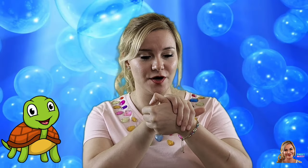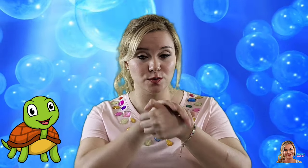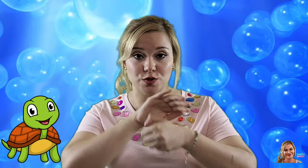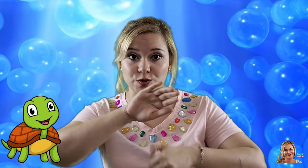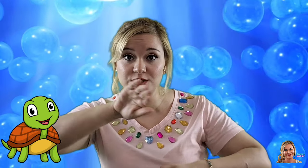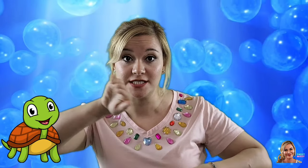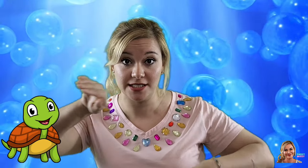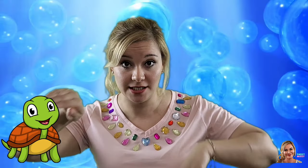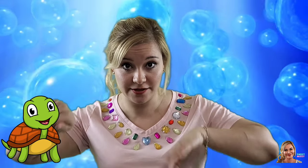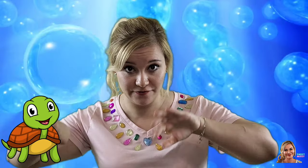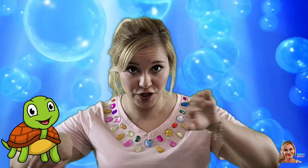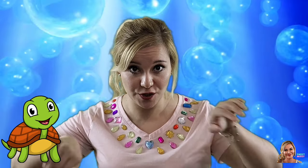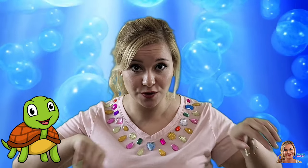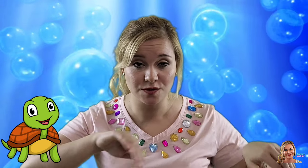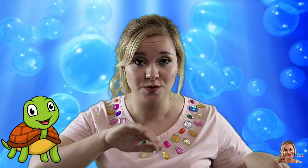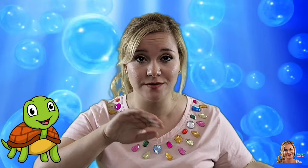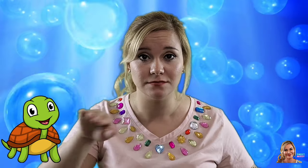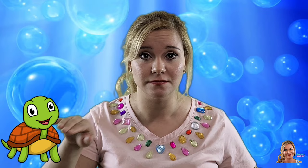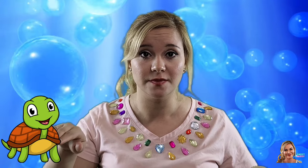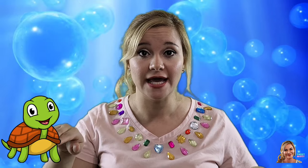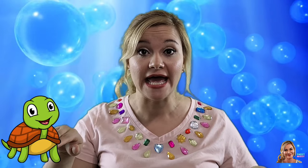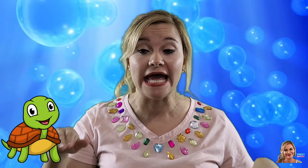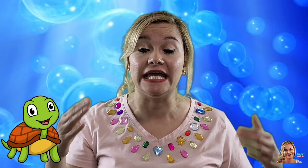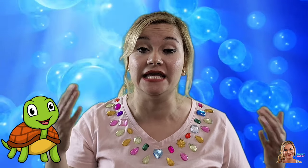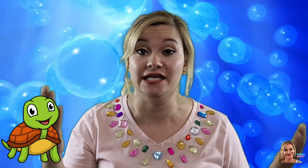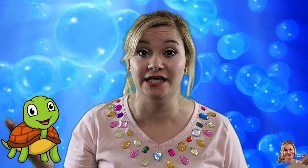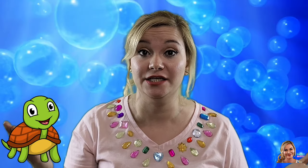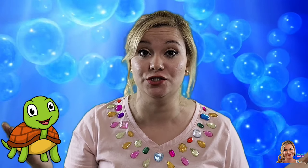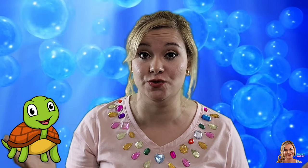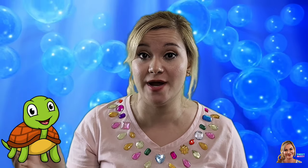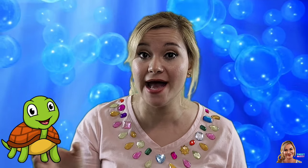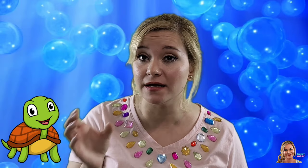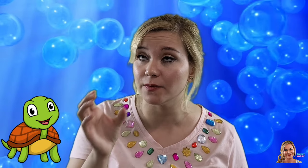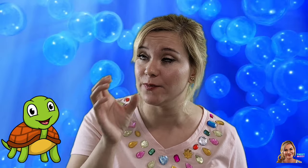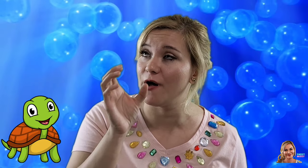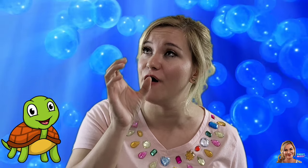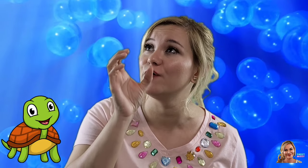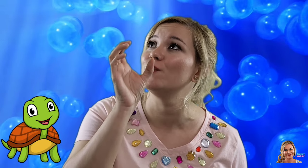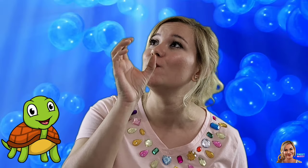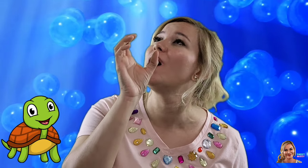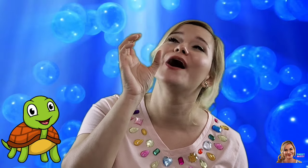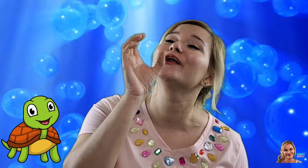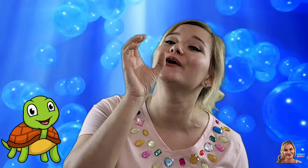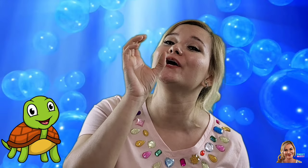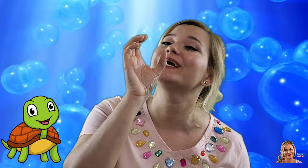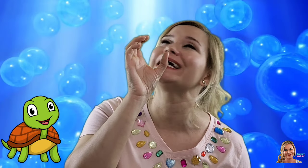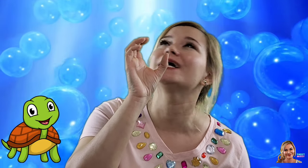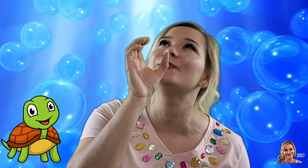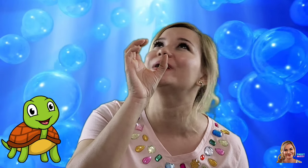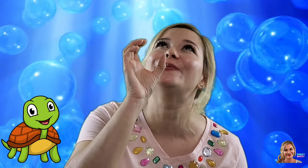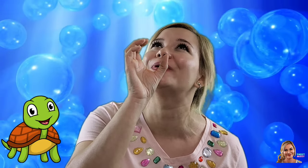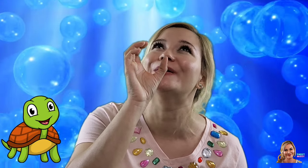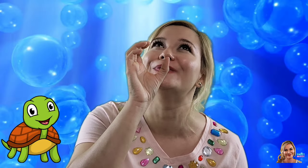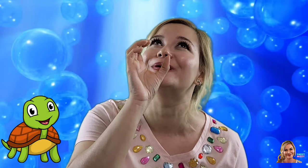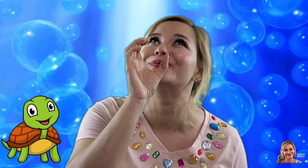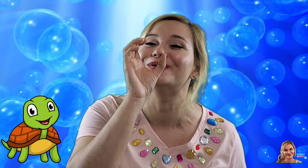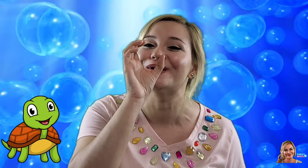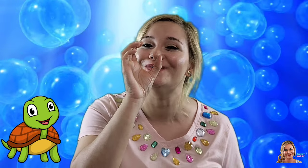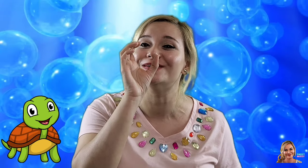to see if he could sit. He drank a bottle of water. Gobble, gobble, gobble, gobble, gobble.